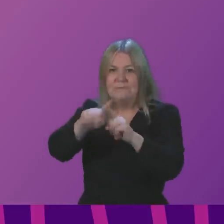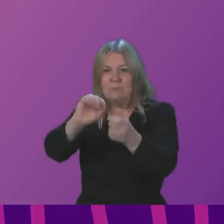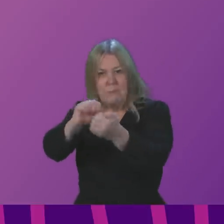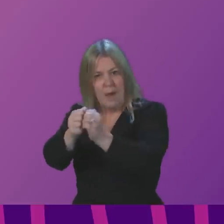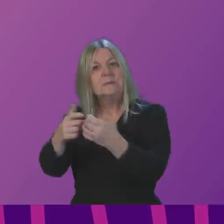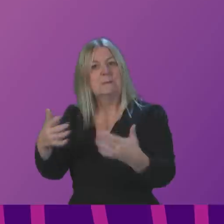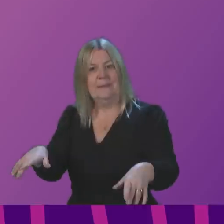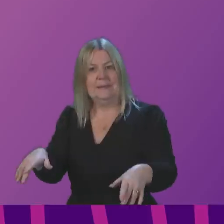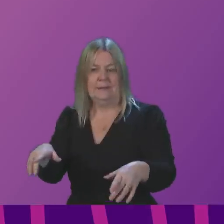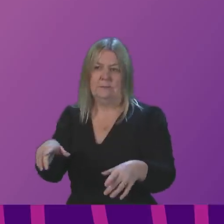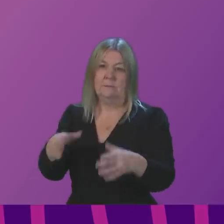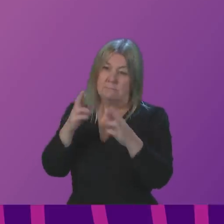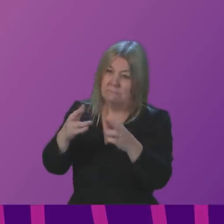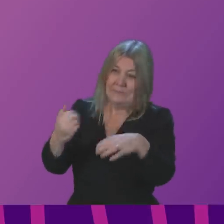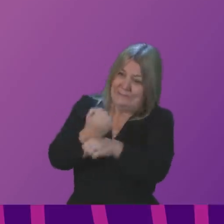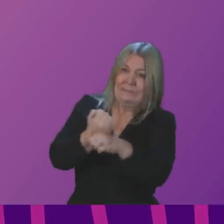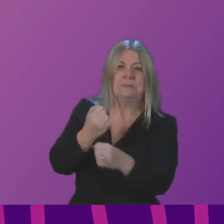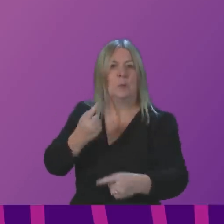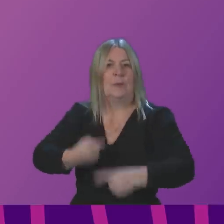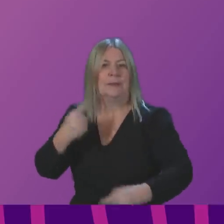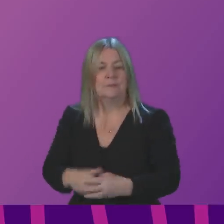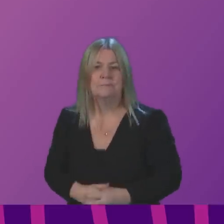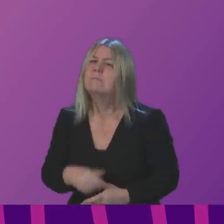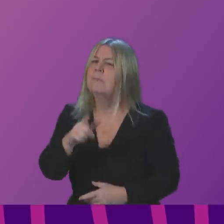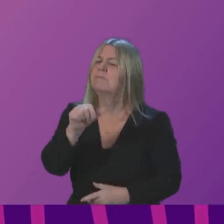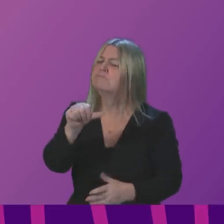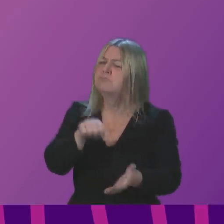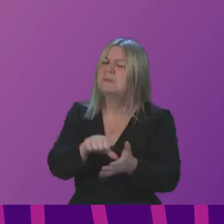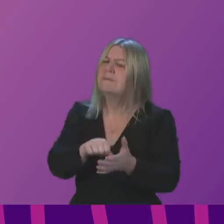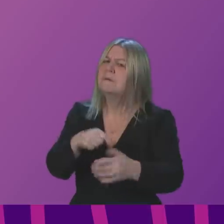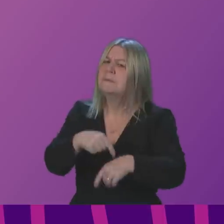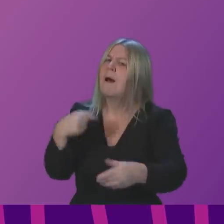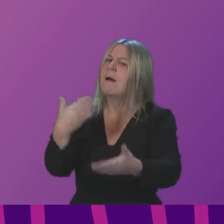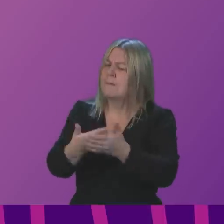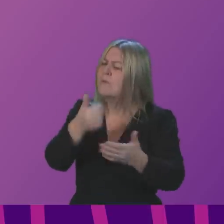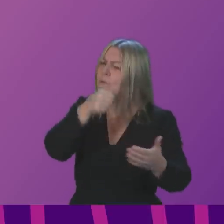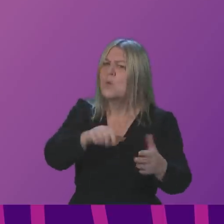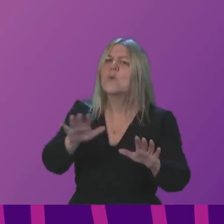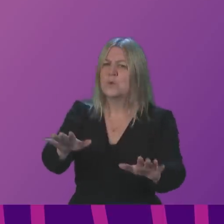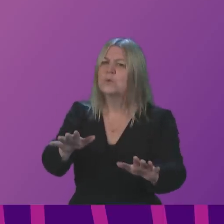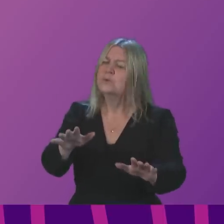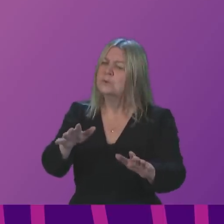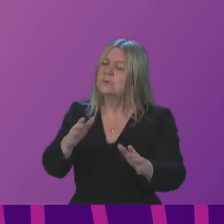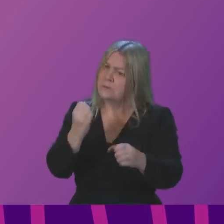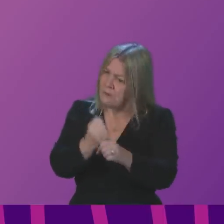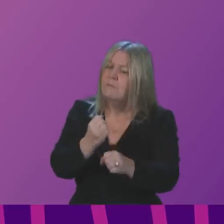as it should be. This has been a really difficult time. I think there are lessons for all of us to learn. The Scottish government will lead through our